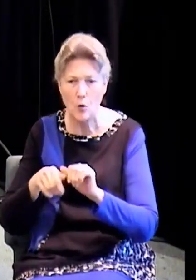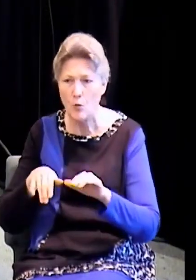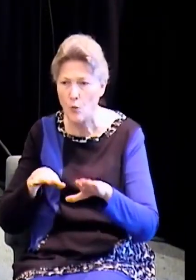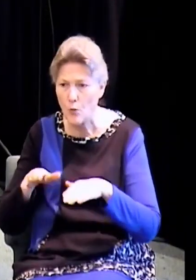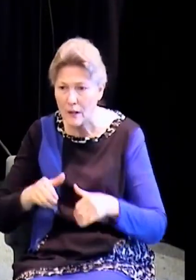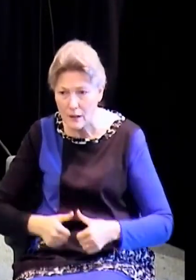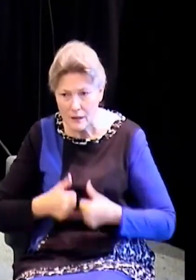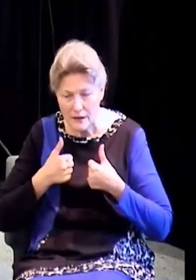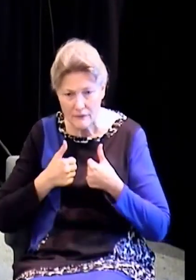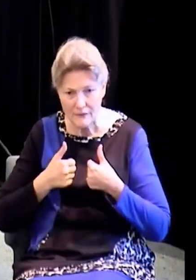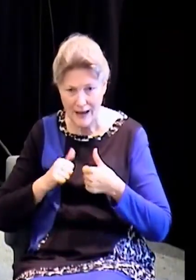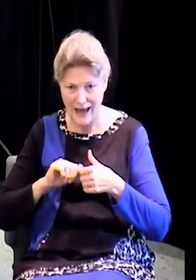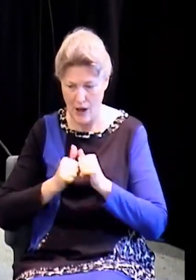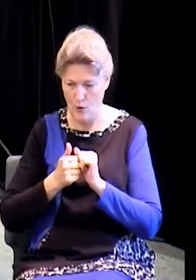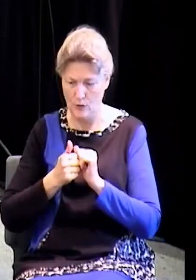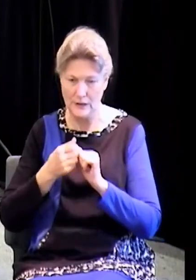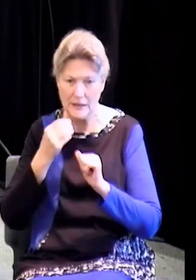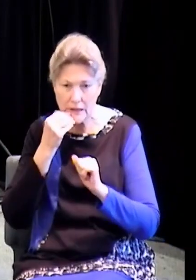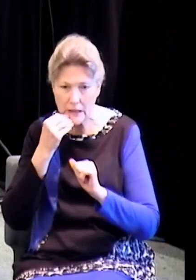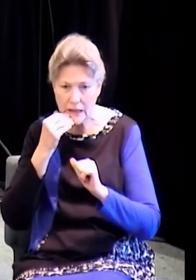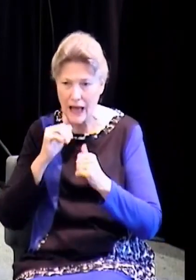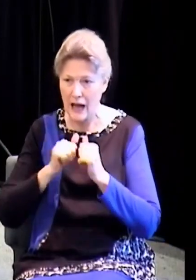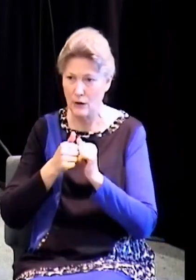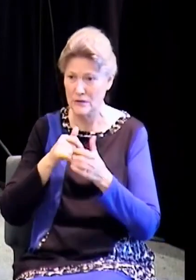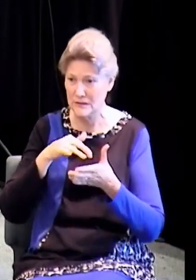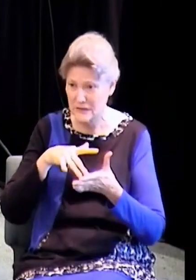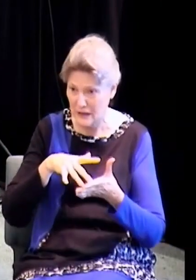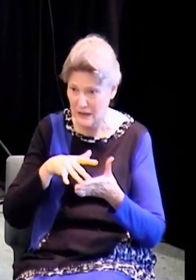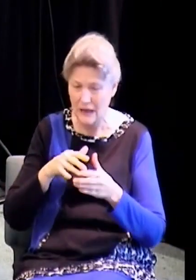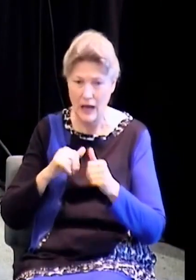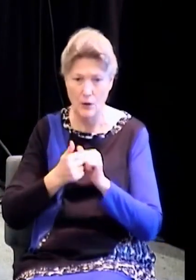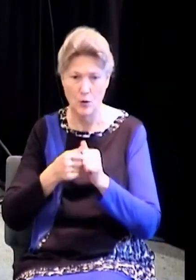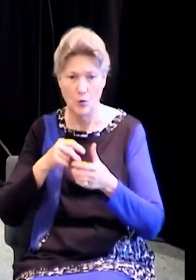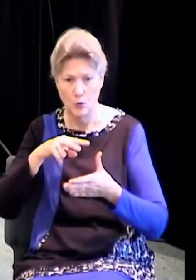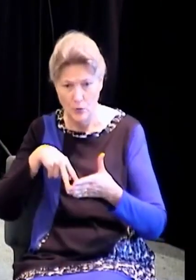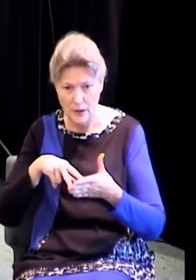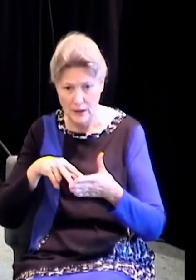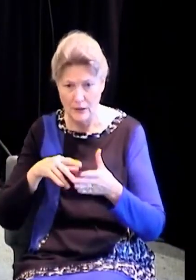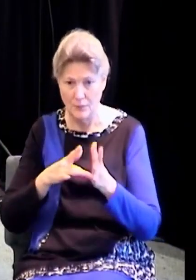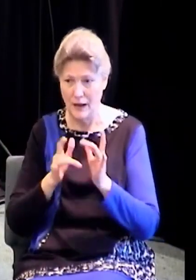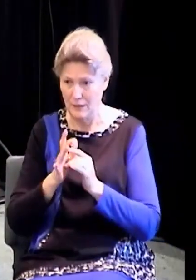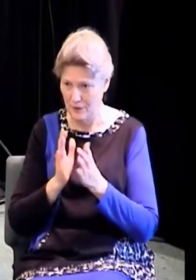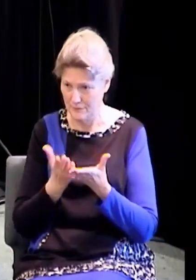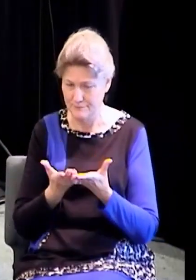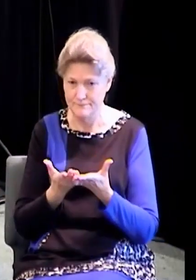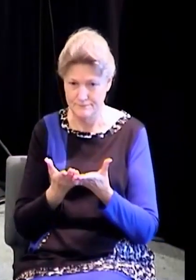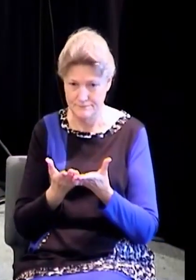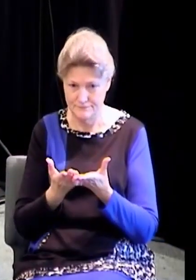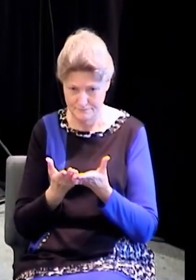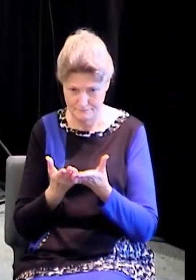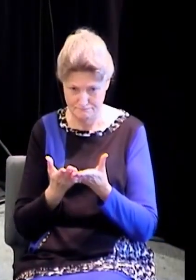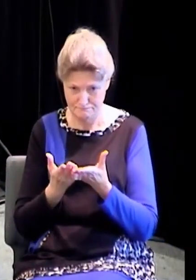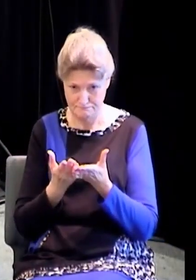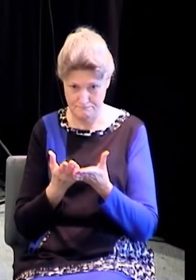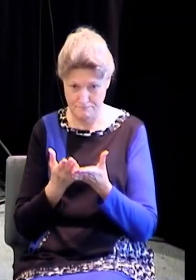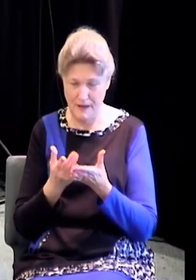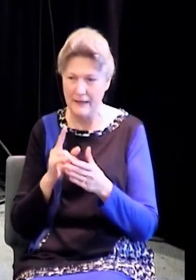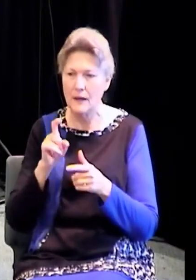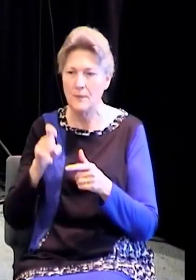and pretty soon they'll produce on their own. Praise God. Would you stand with me? When Jesus had lifted